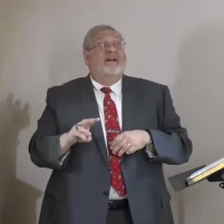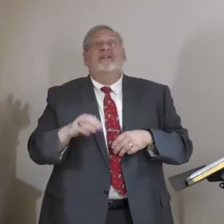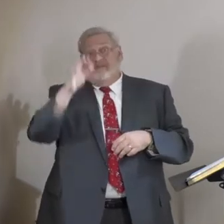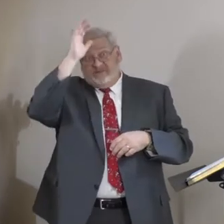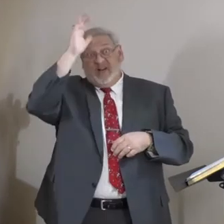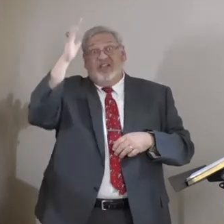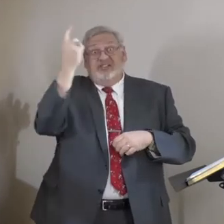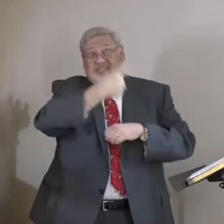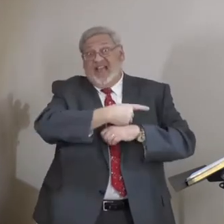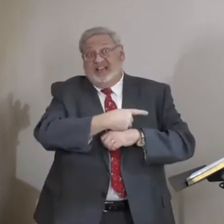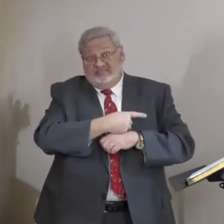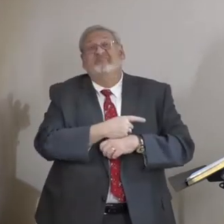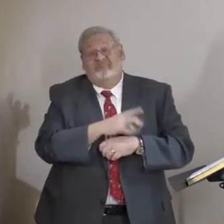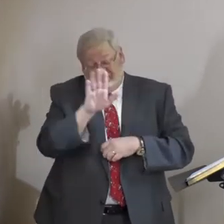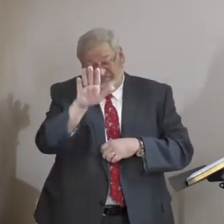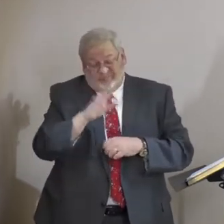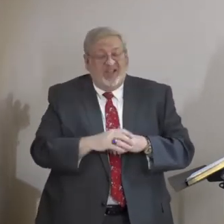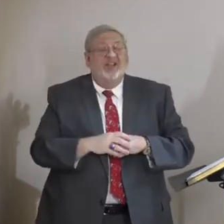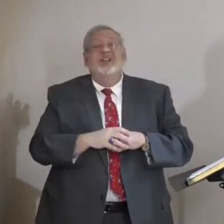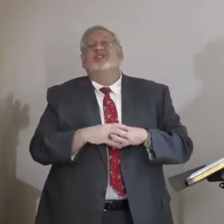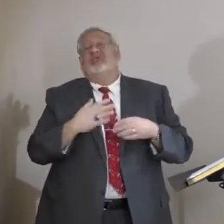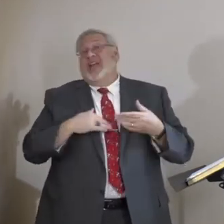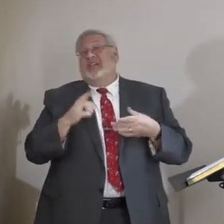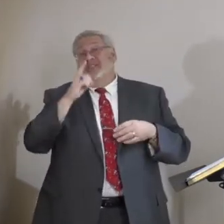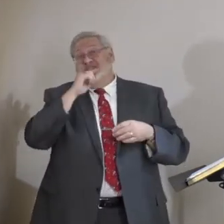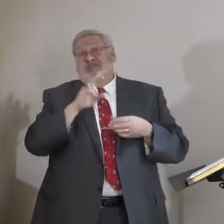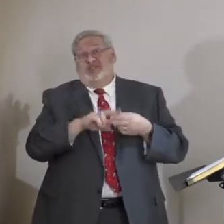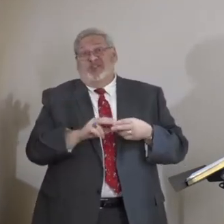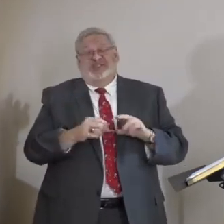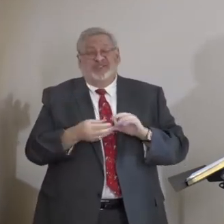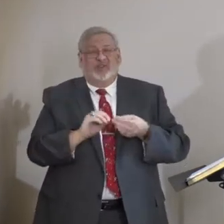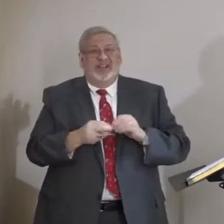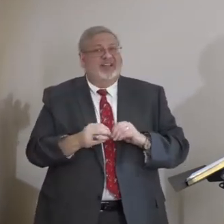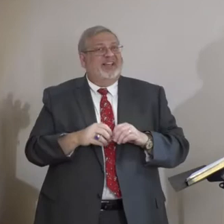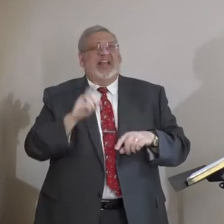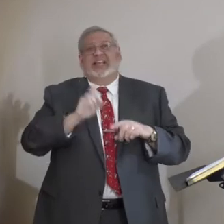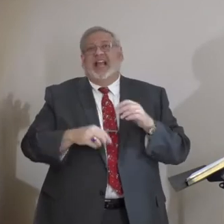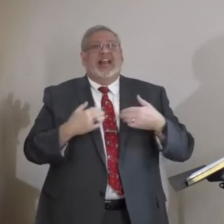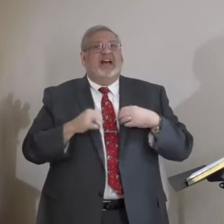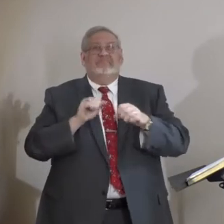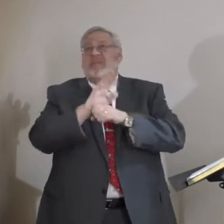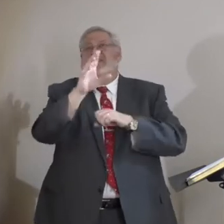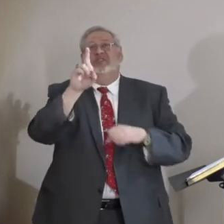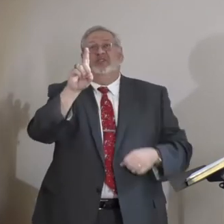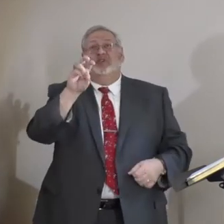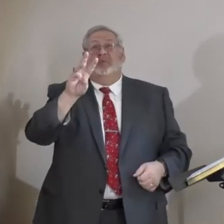Right? And so we had, you know, this kind of funny joke that, you know what, you can't have Mountain Dew.